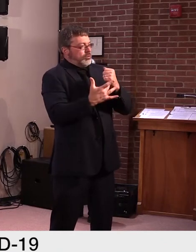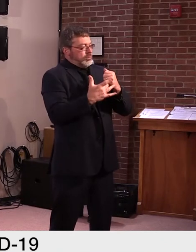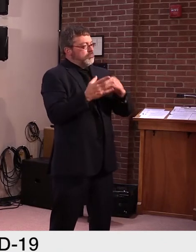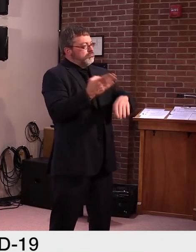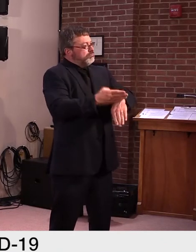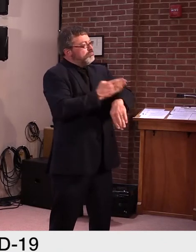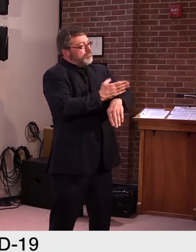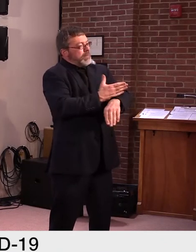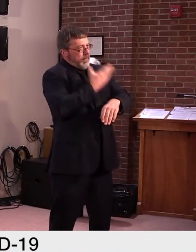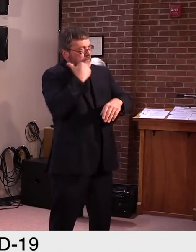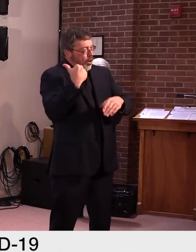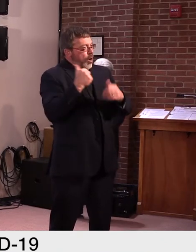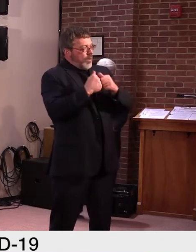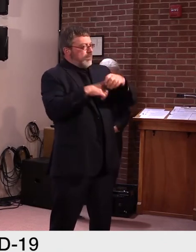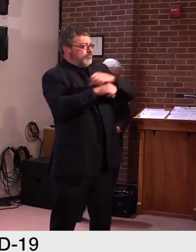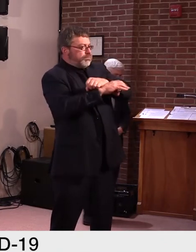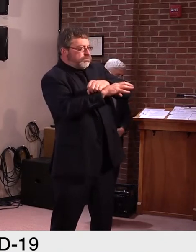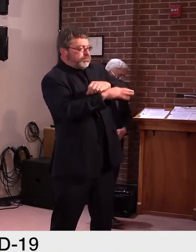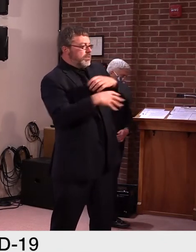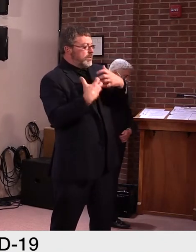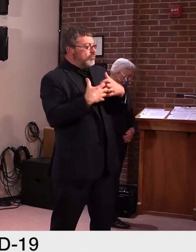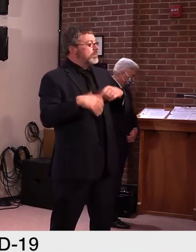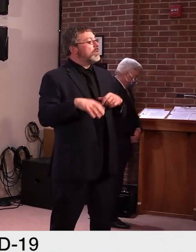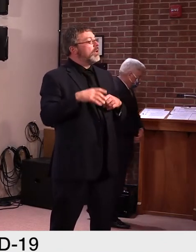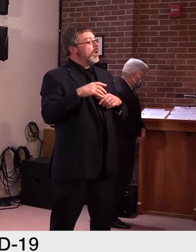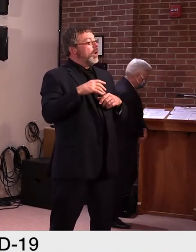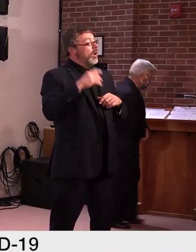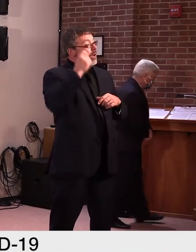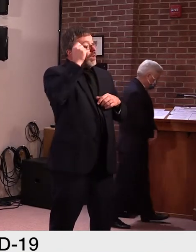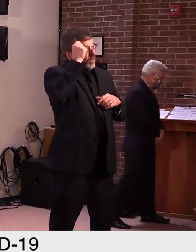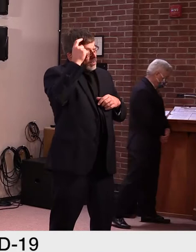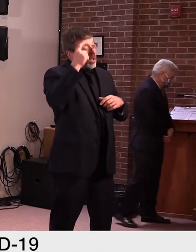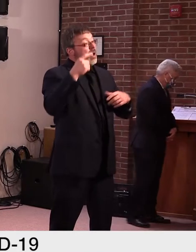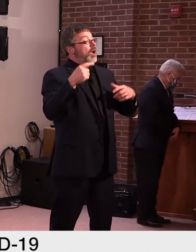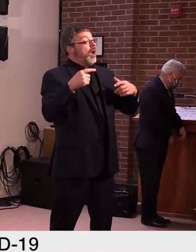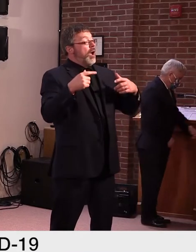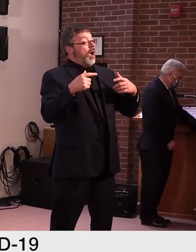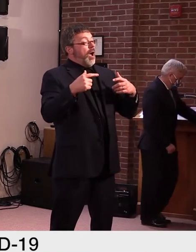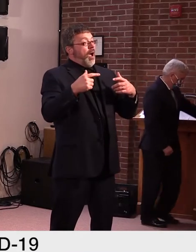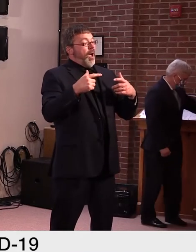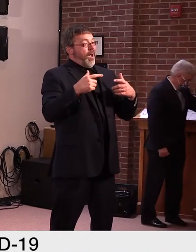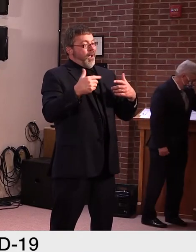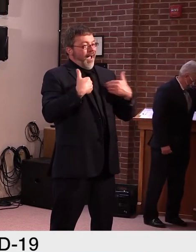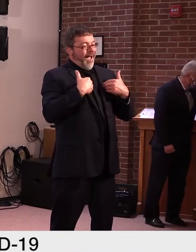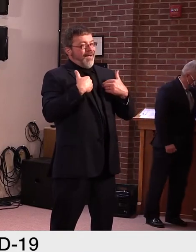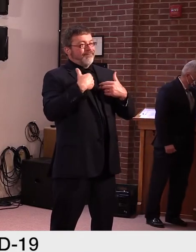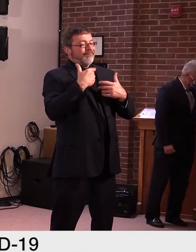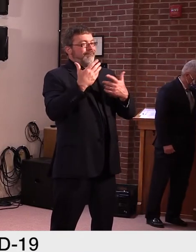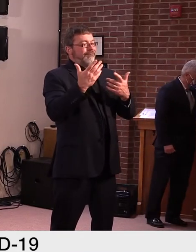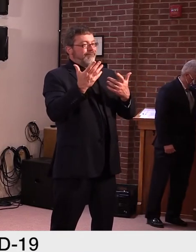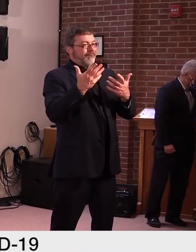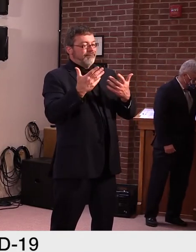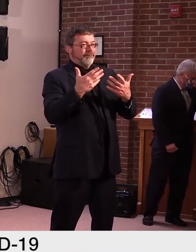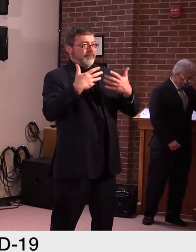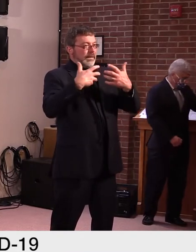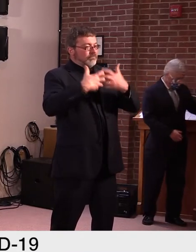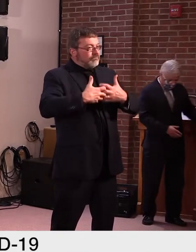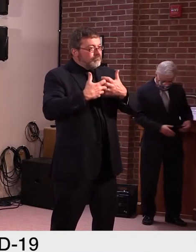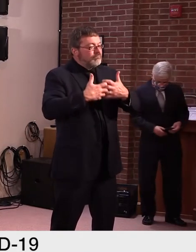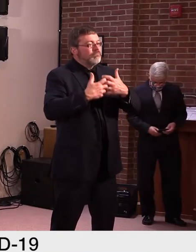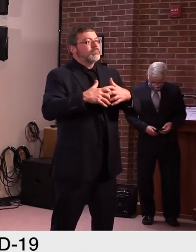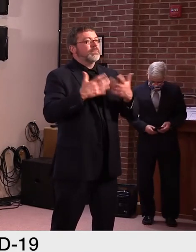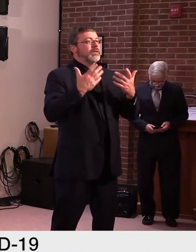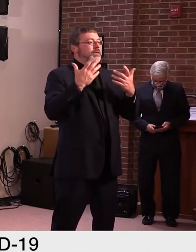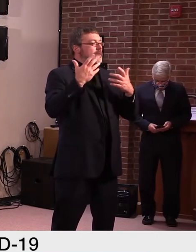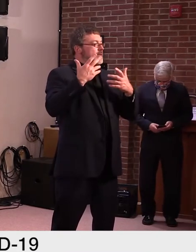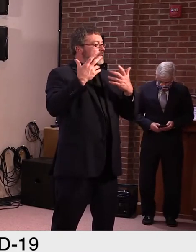pollution aspect of that, the carbon emissions and so forth. I mean, think about, um, having your vehicle and putting it in a closed